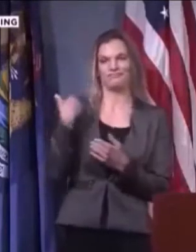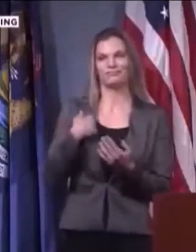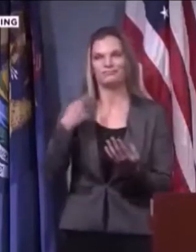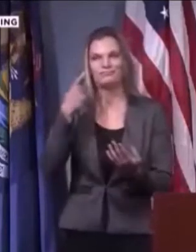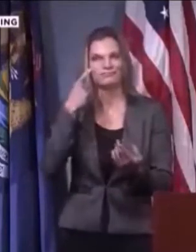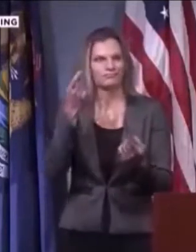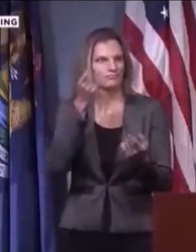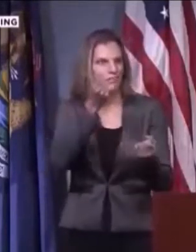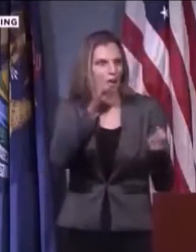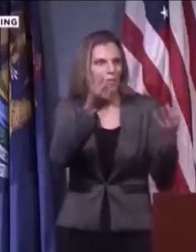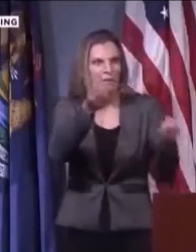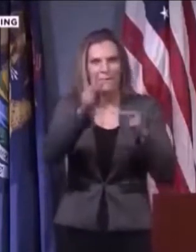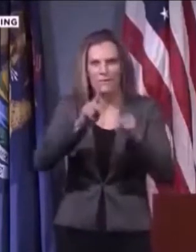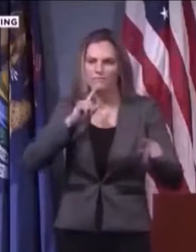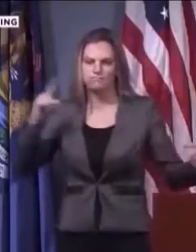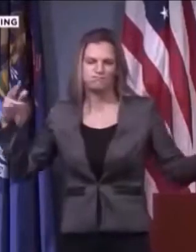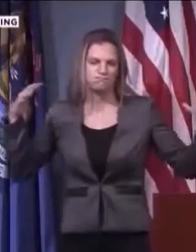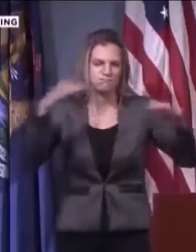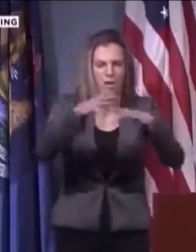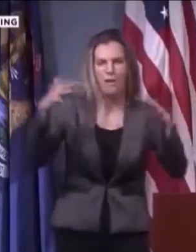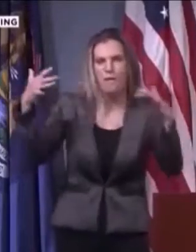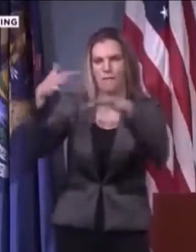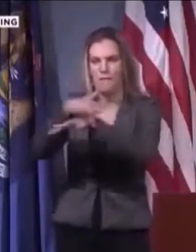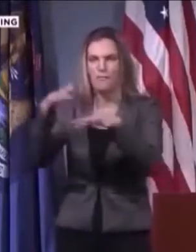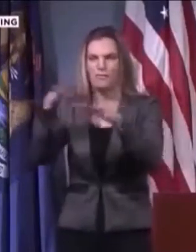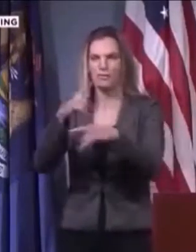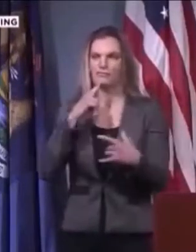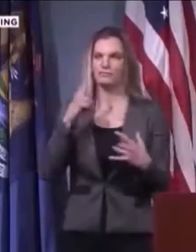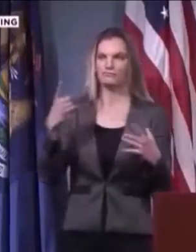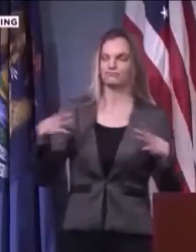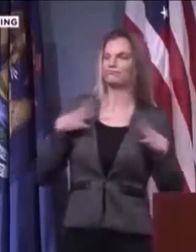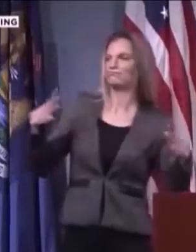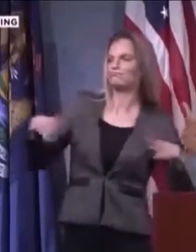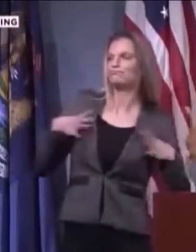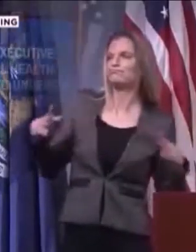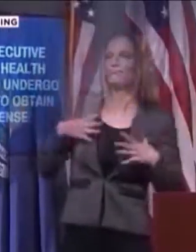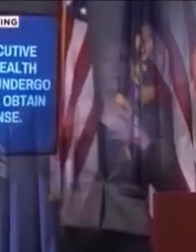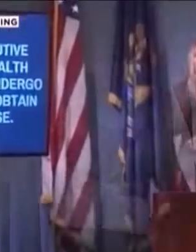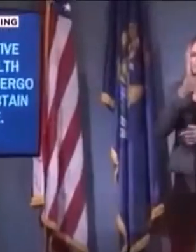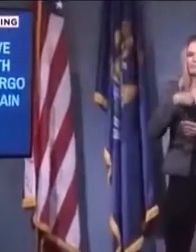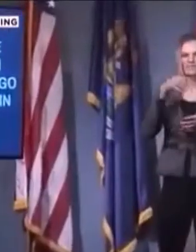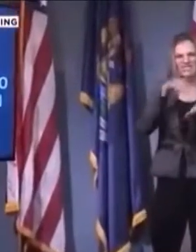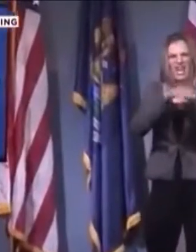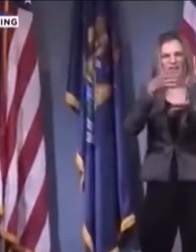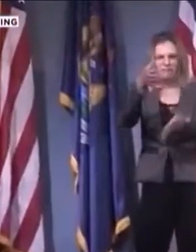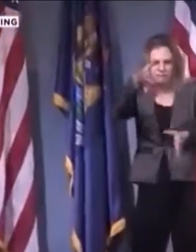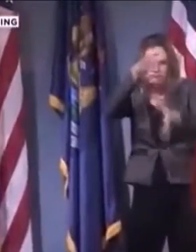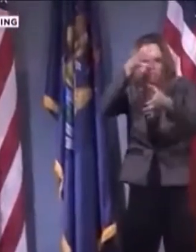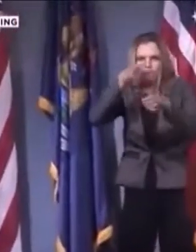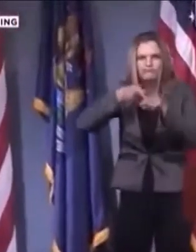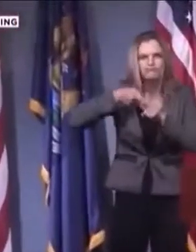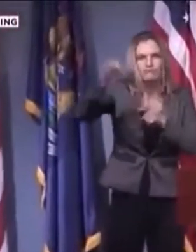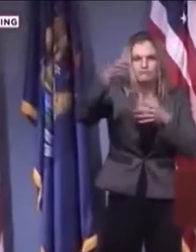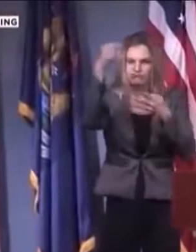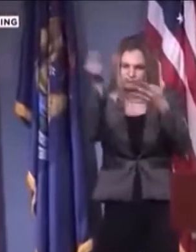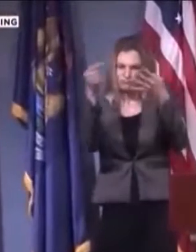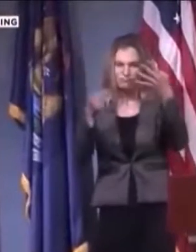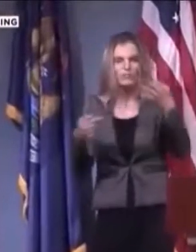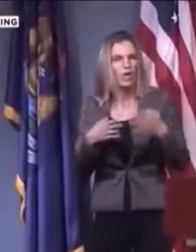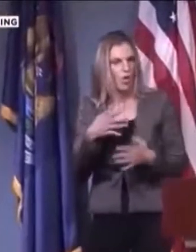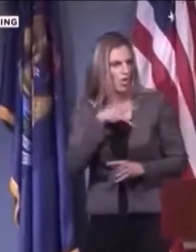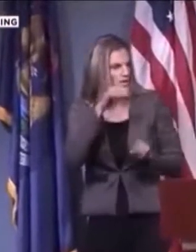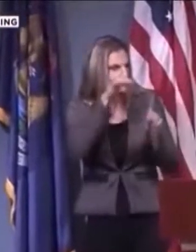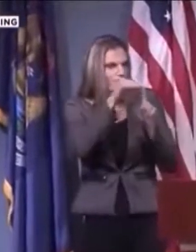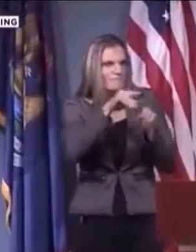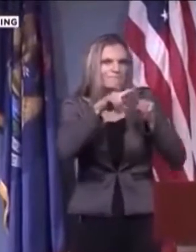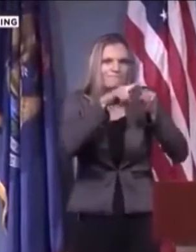I was hoping that she was gonna say well we were wrong the numbers didn't go up so